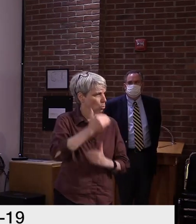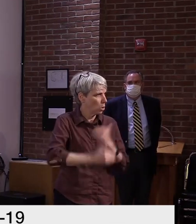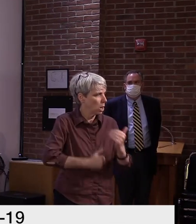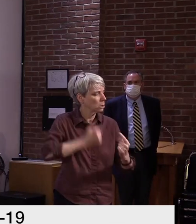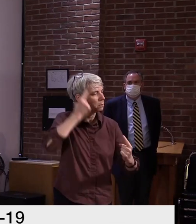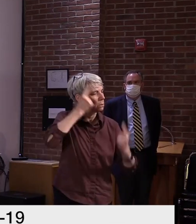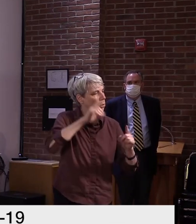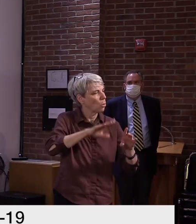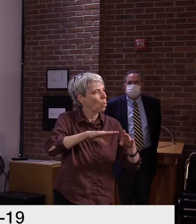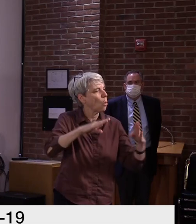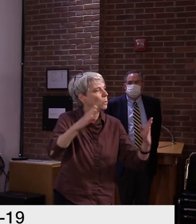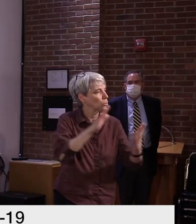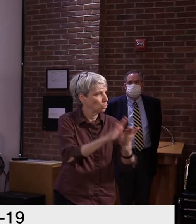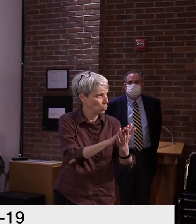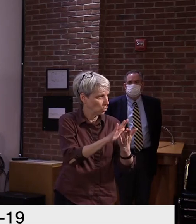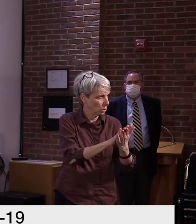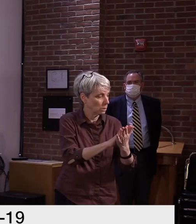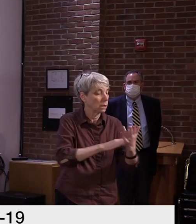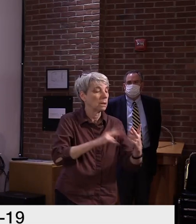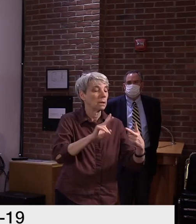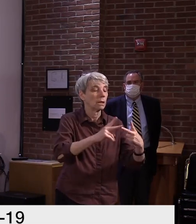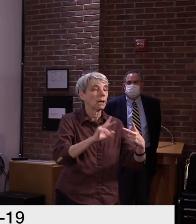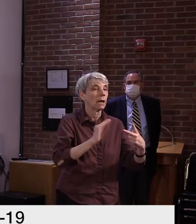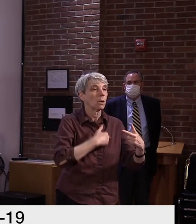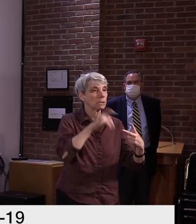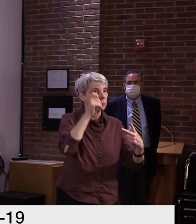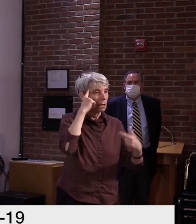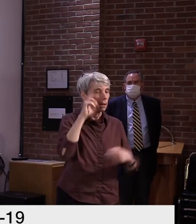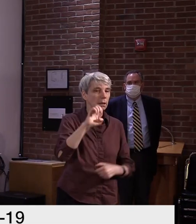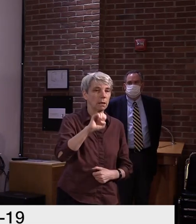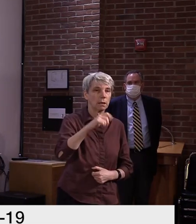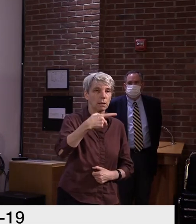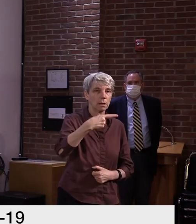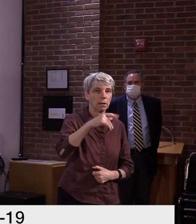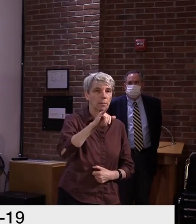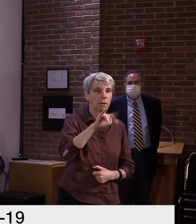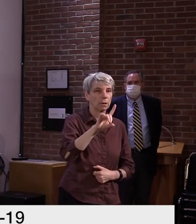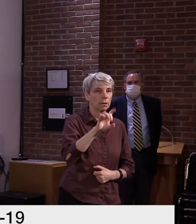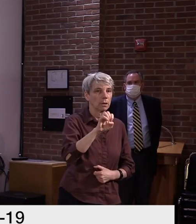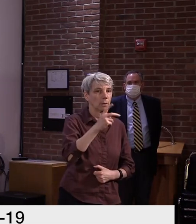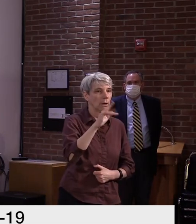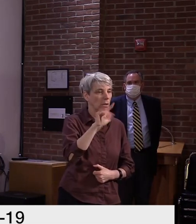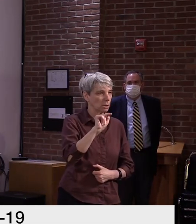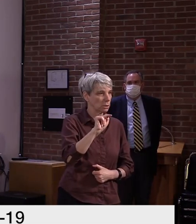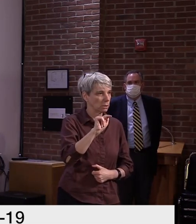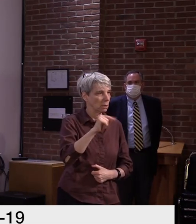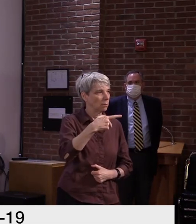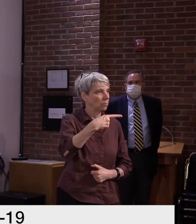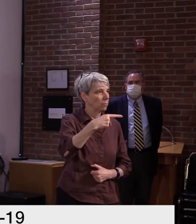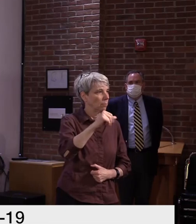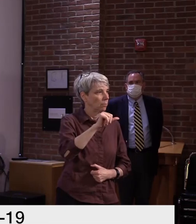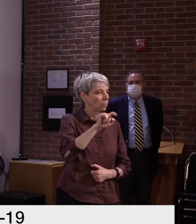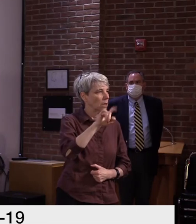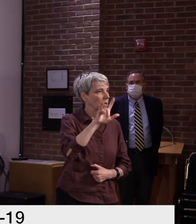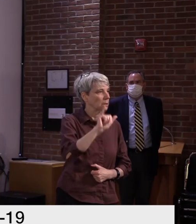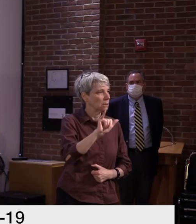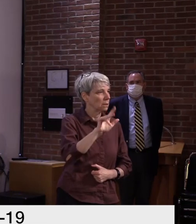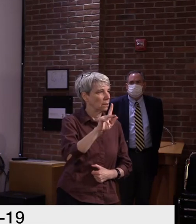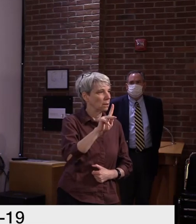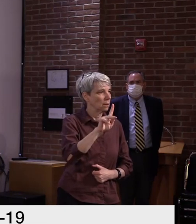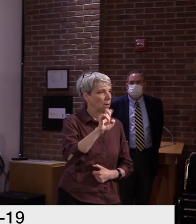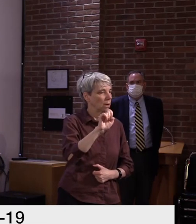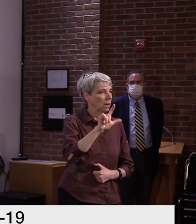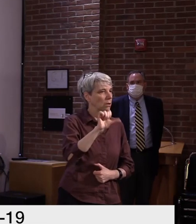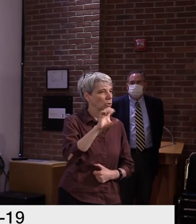familiar face, our state epidemiologist Dr. Patsy Kelso, will address the epidemiological basis for reopening